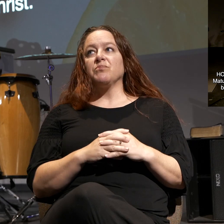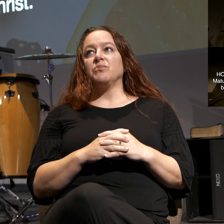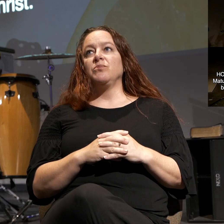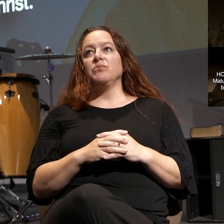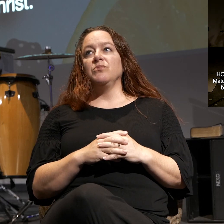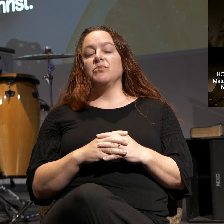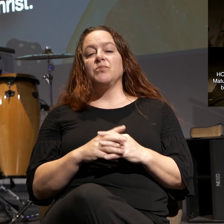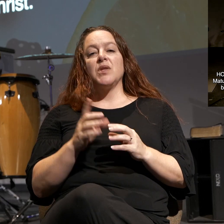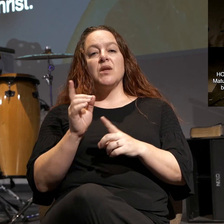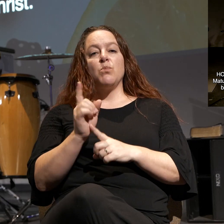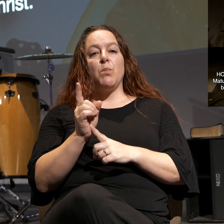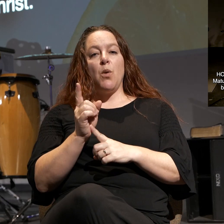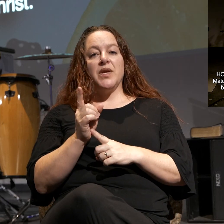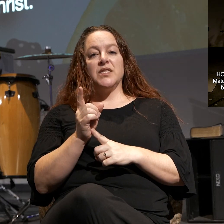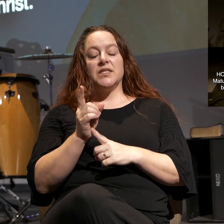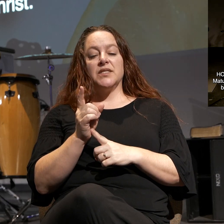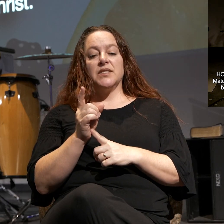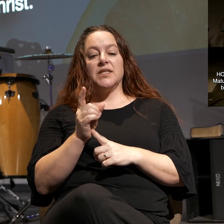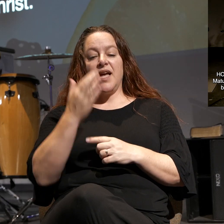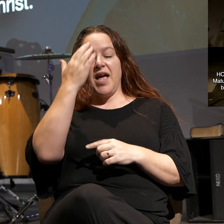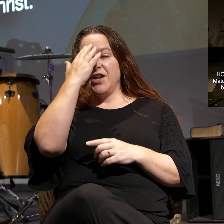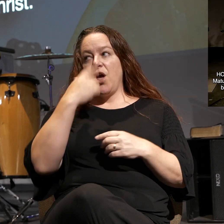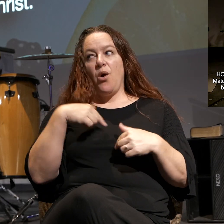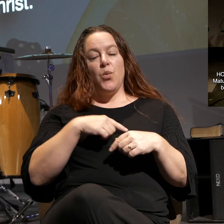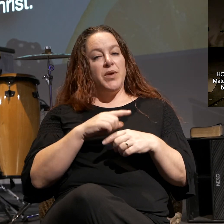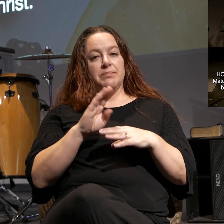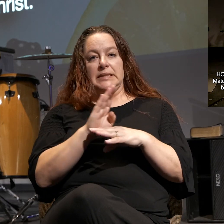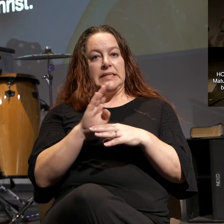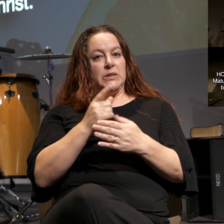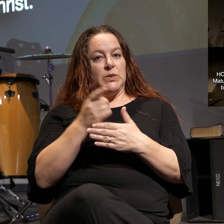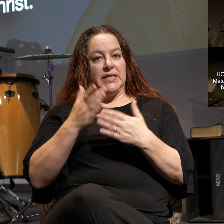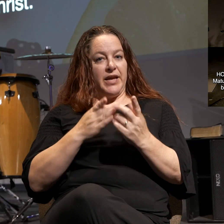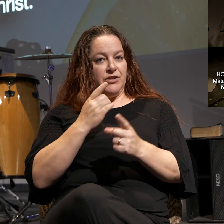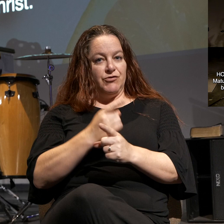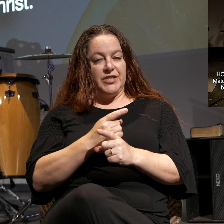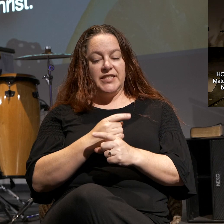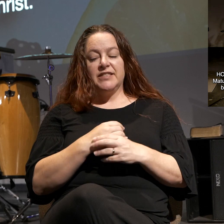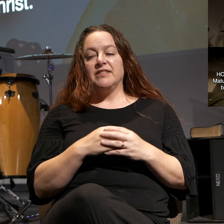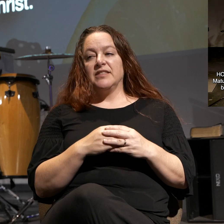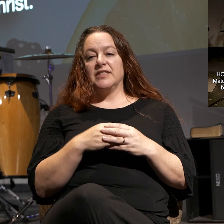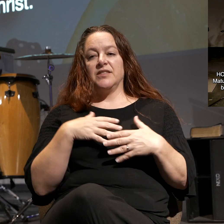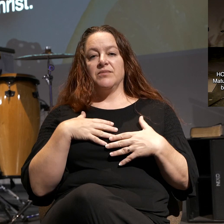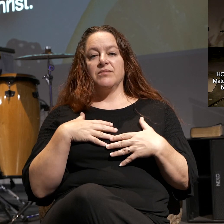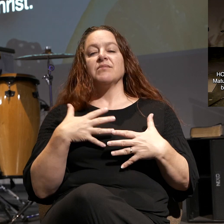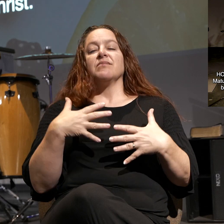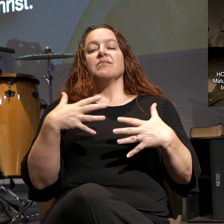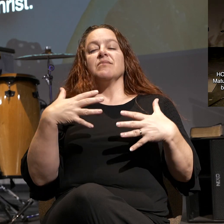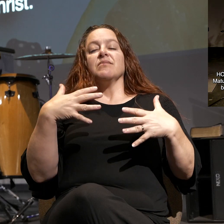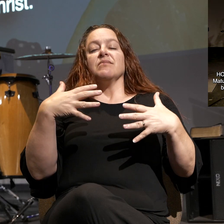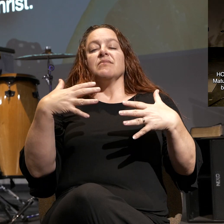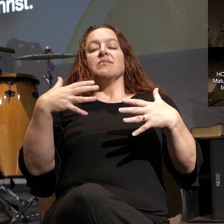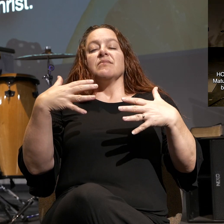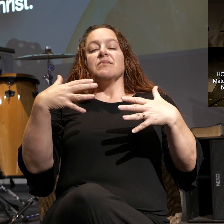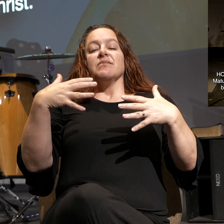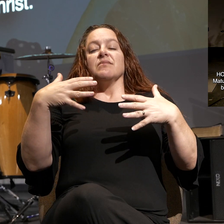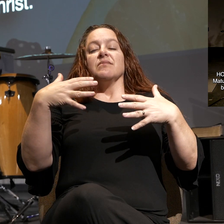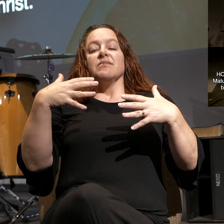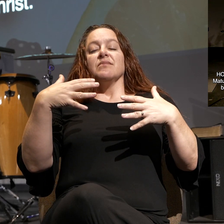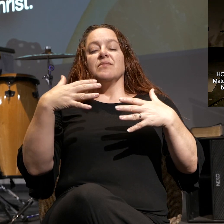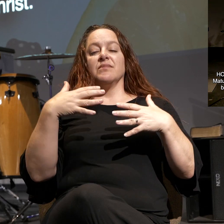Just take a moment. I know we all have busy weekends. Take a deep breath. Inhale.